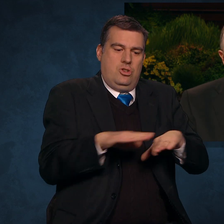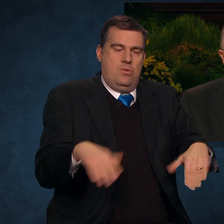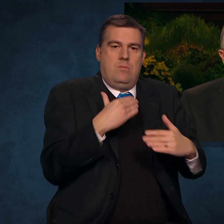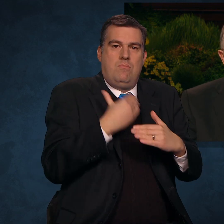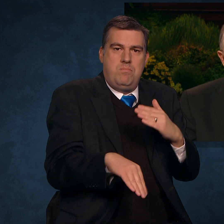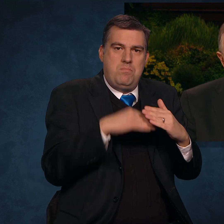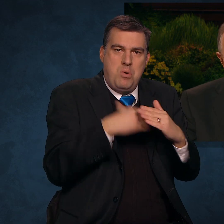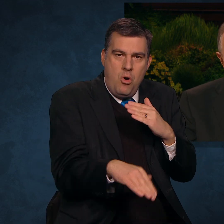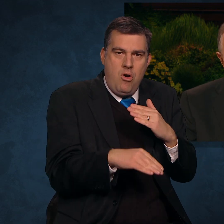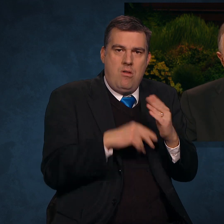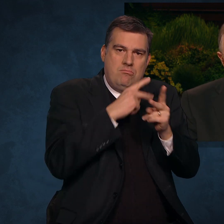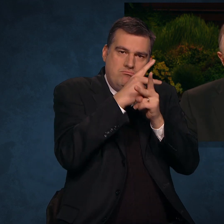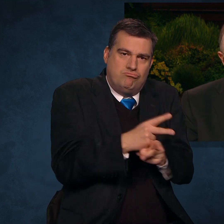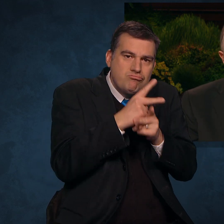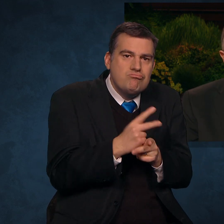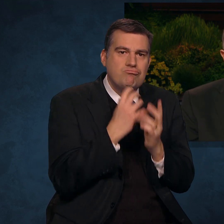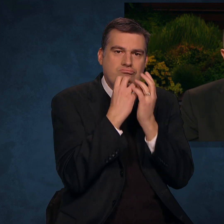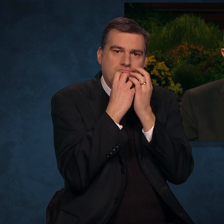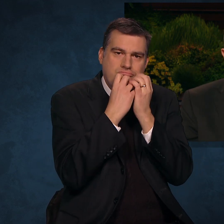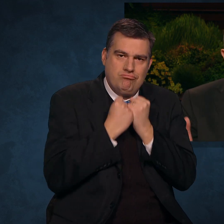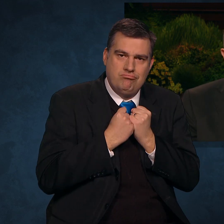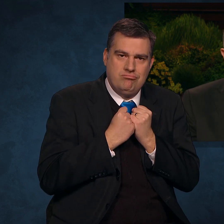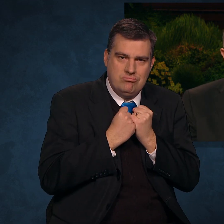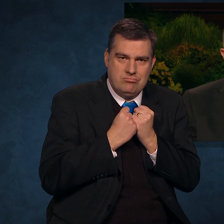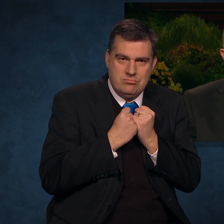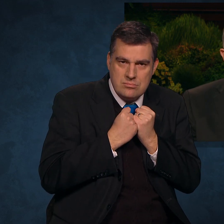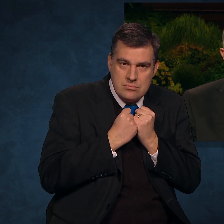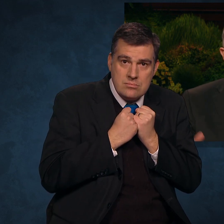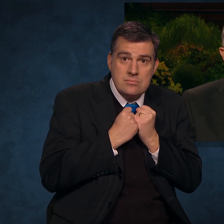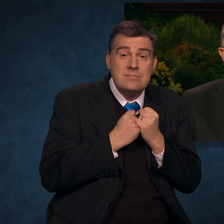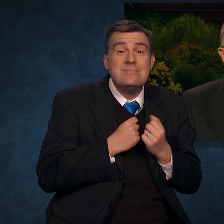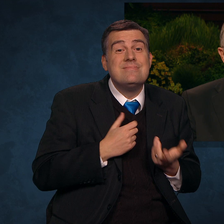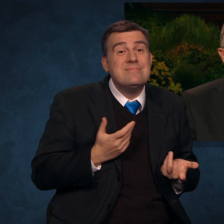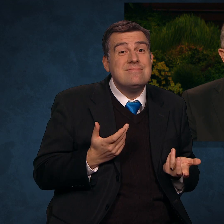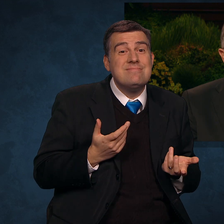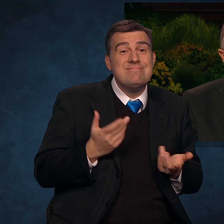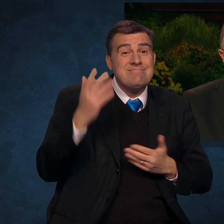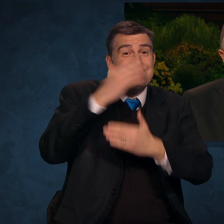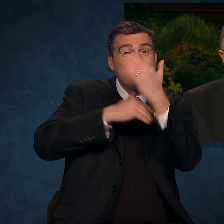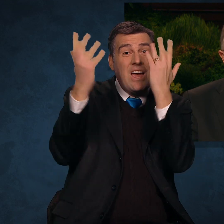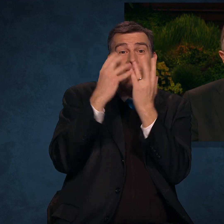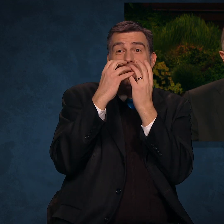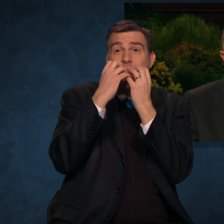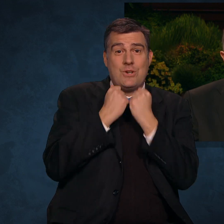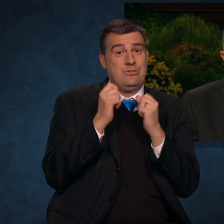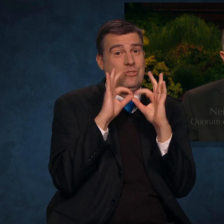reared, and nurtured. Families are the treasure of heaven.